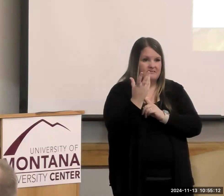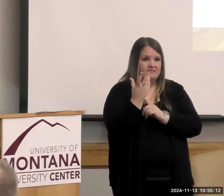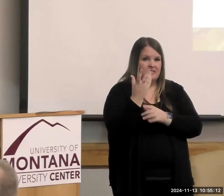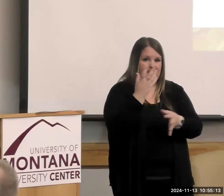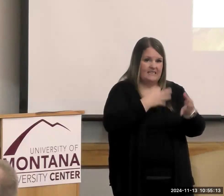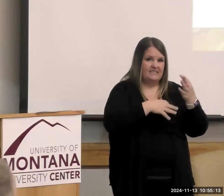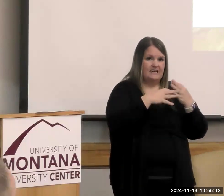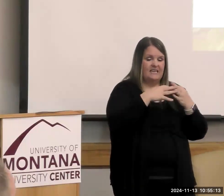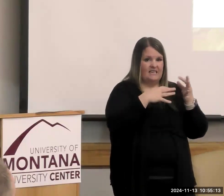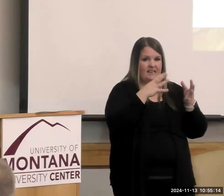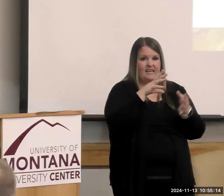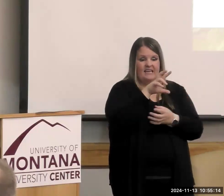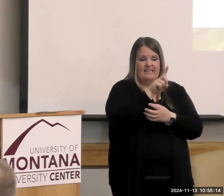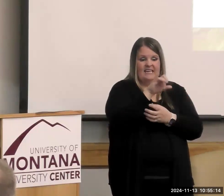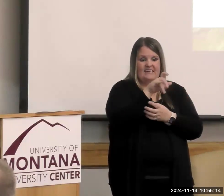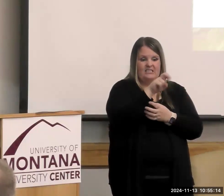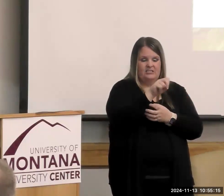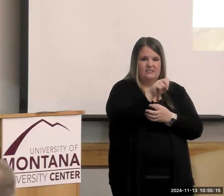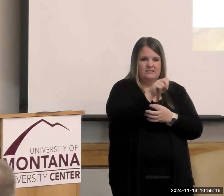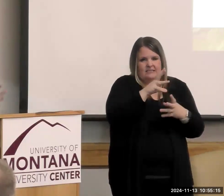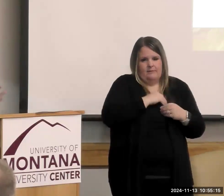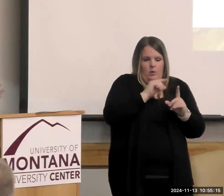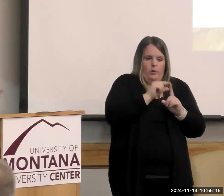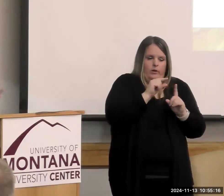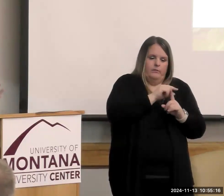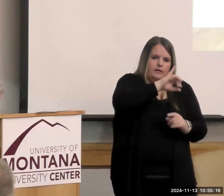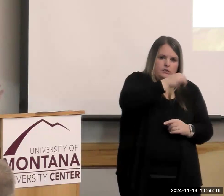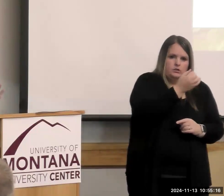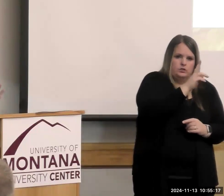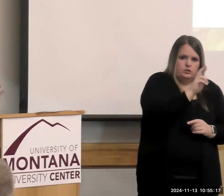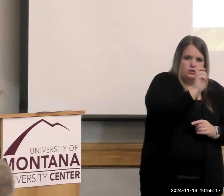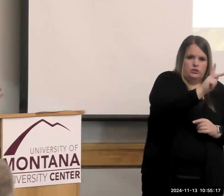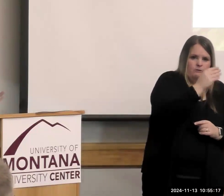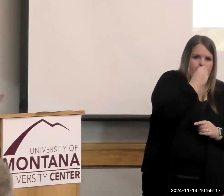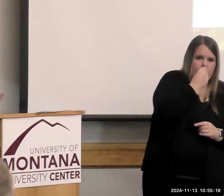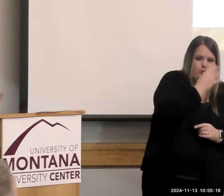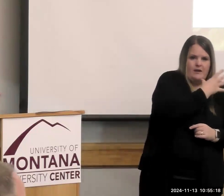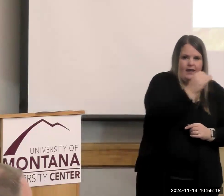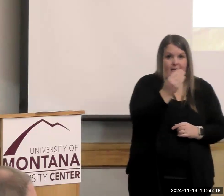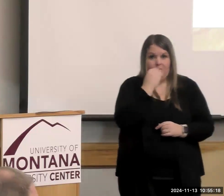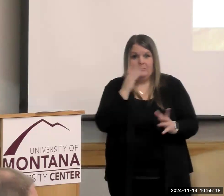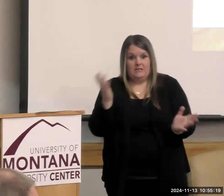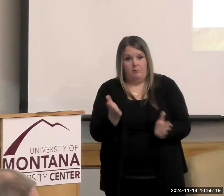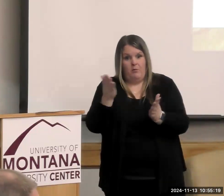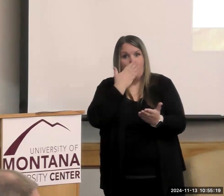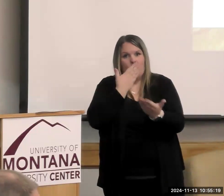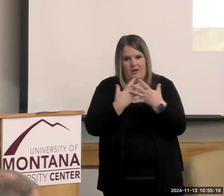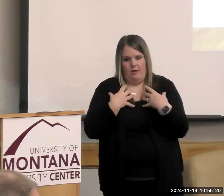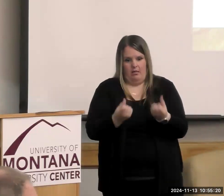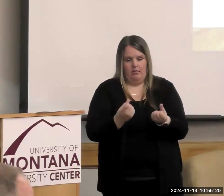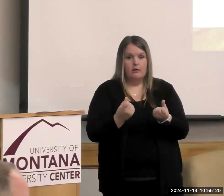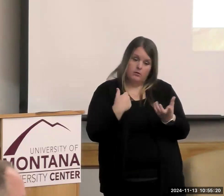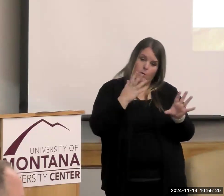dietician-acceptable word, but there's junk food and there's foods that promote health. And so we want not only to provide